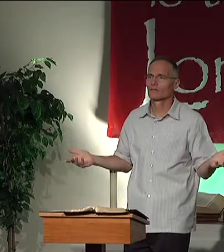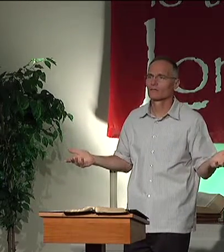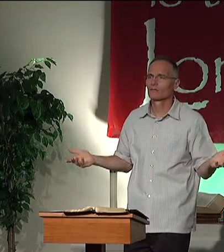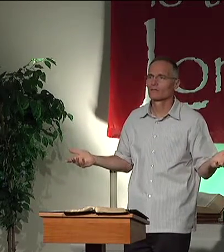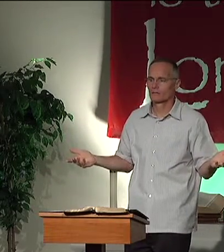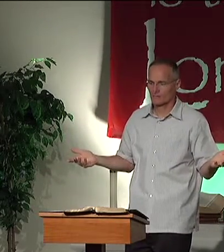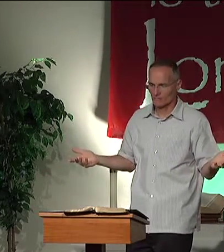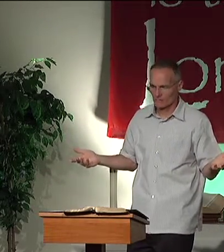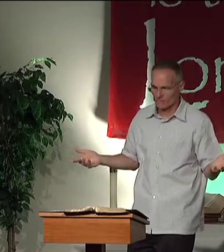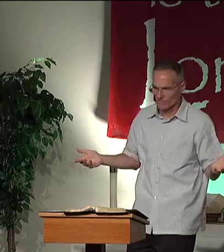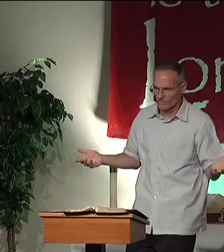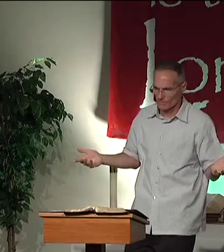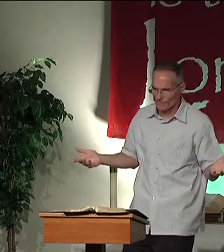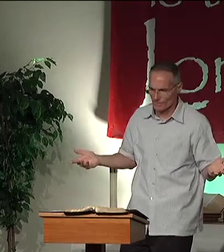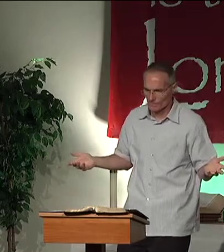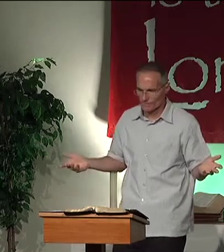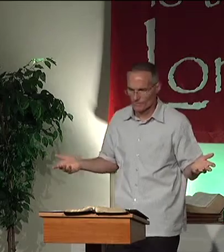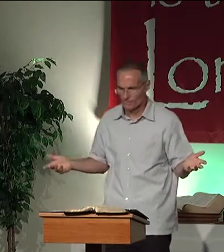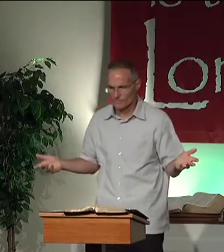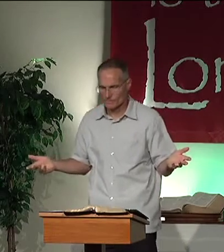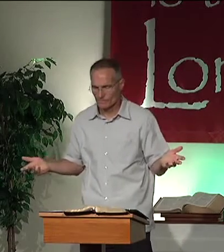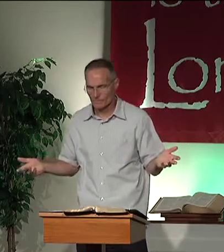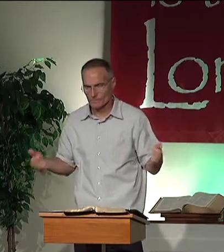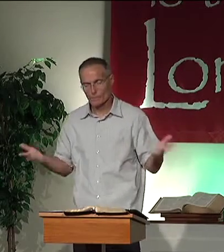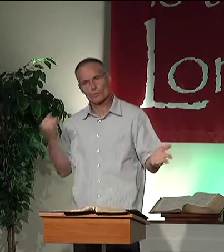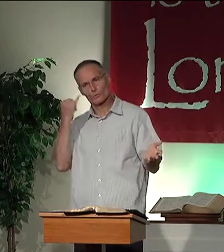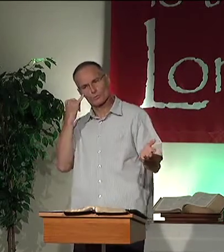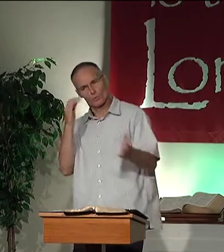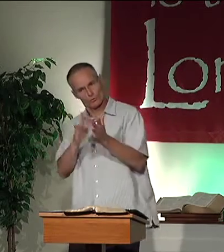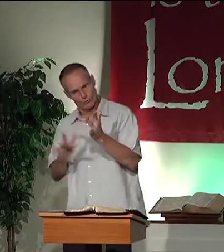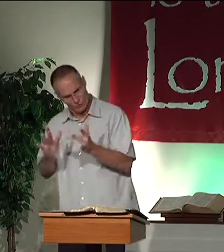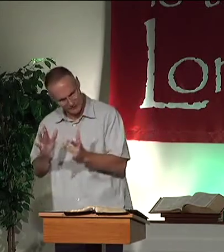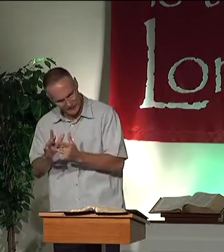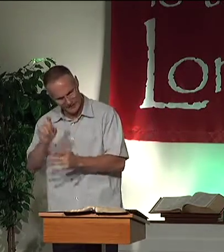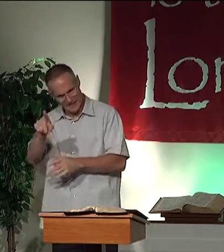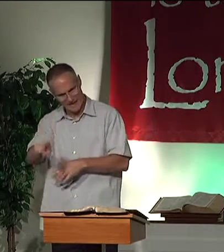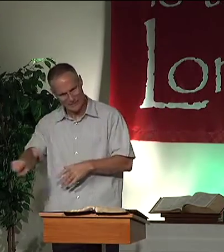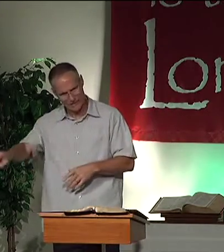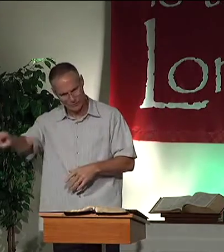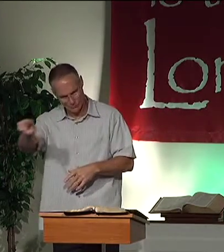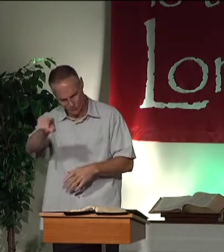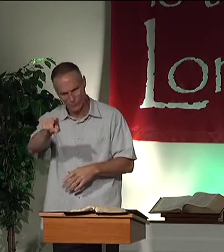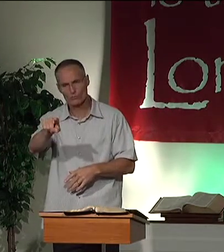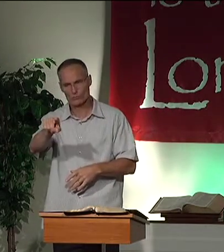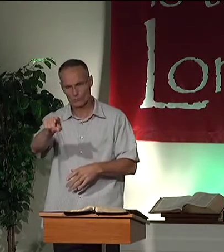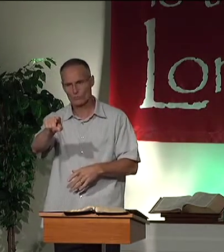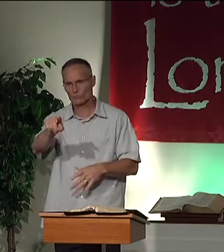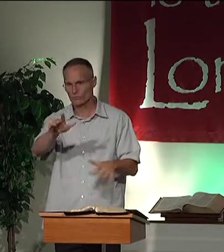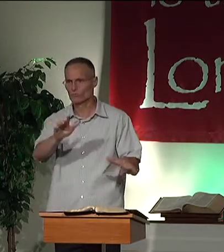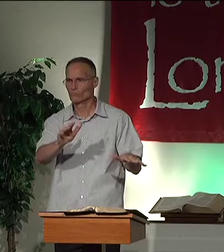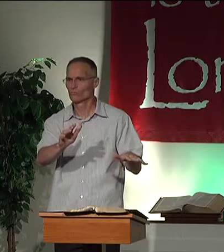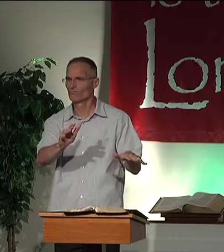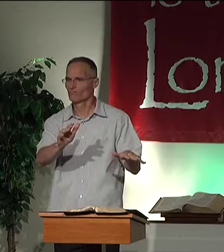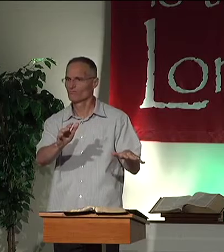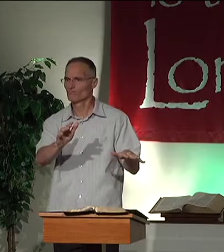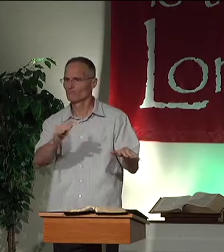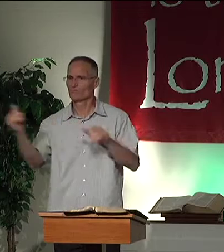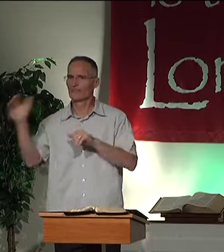follow him, he must rule over every part of you. And if Jesus were to